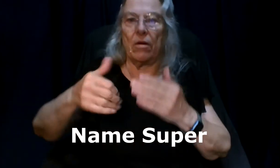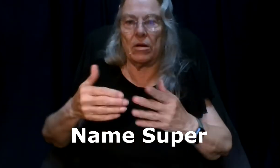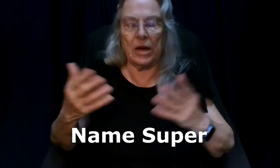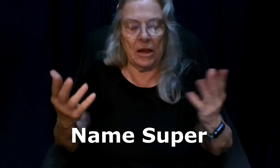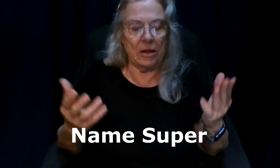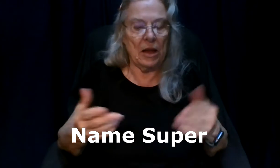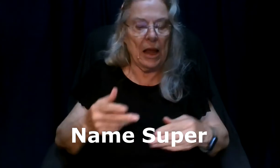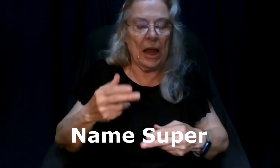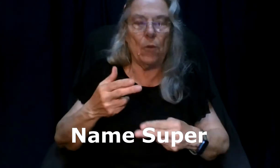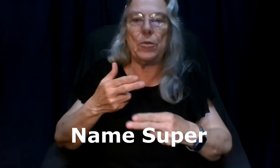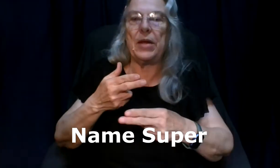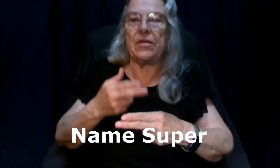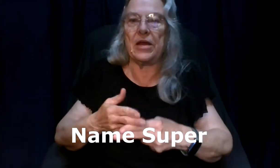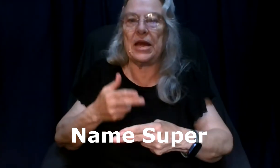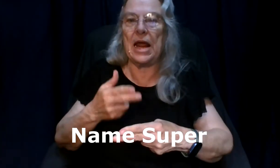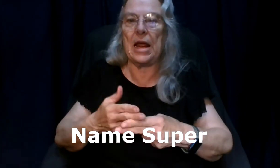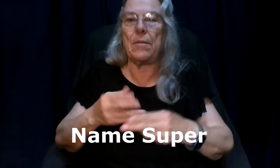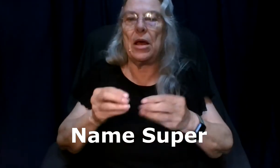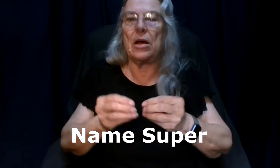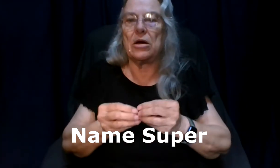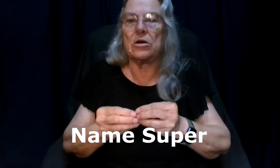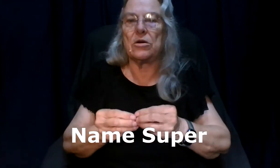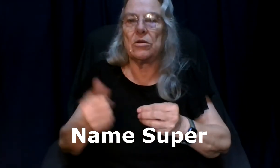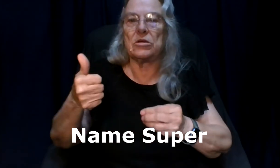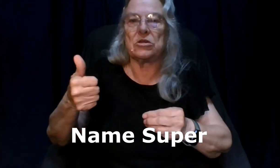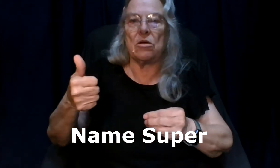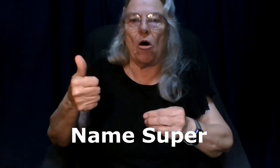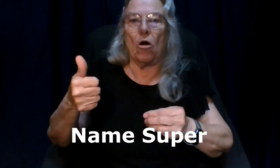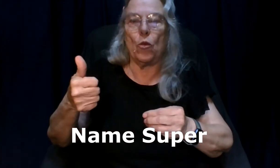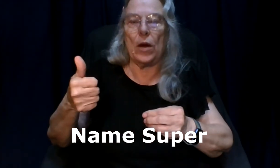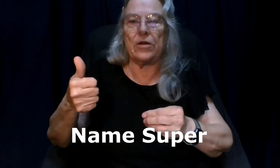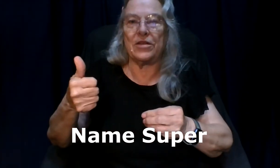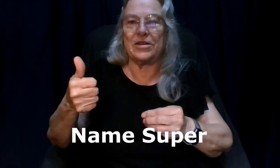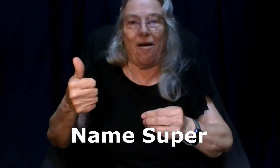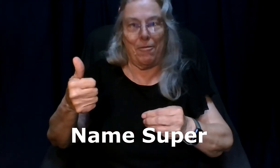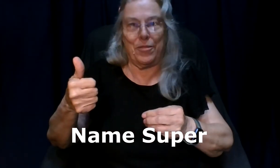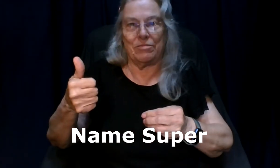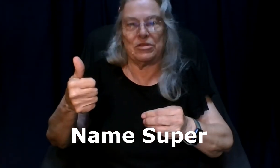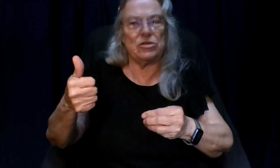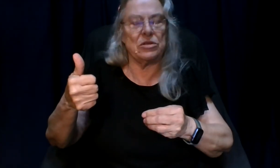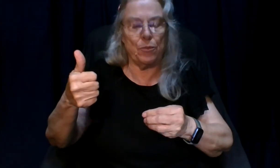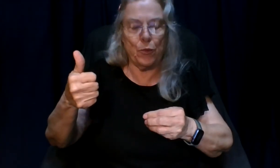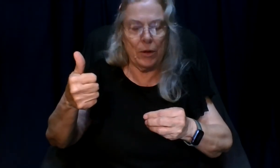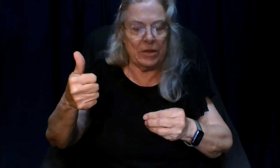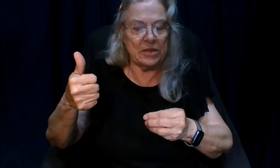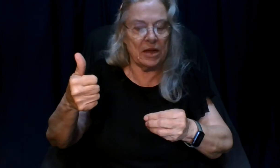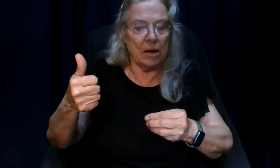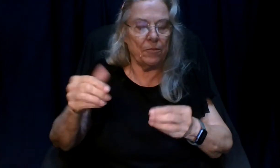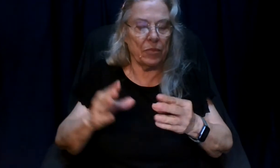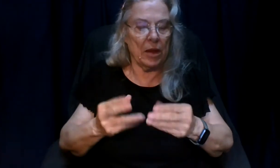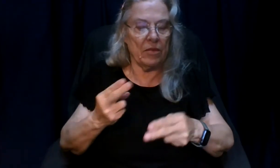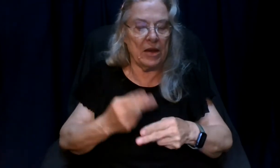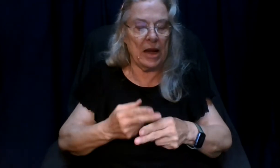names it would be the name all the way to the top supremacy the name